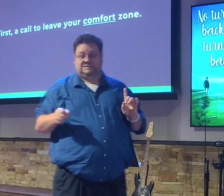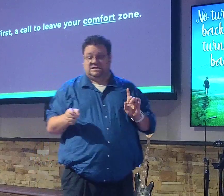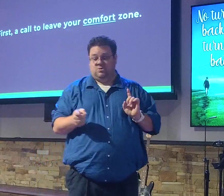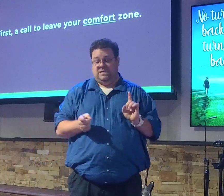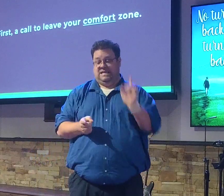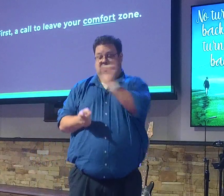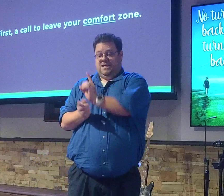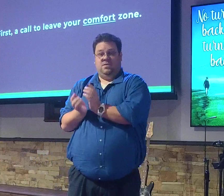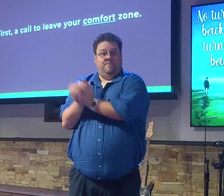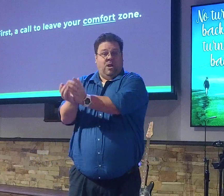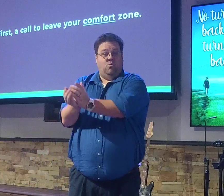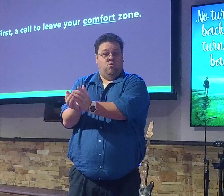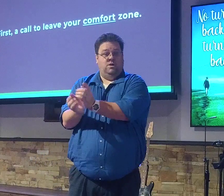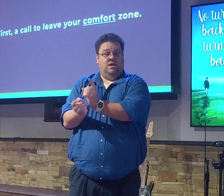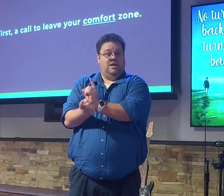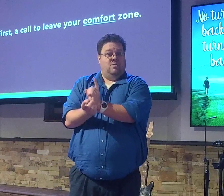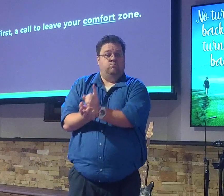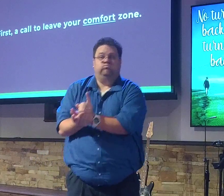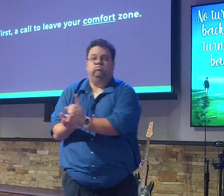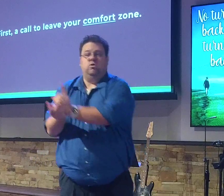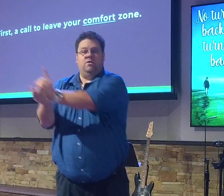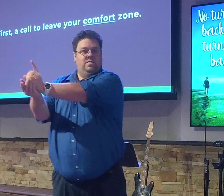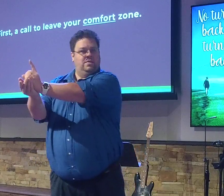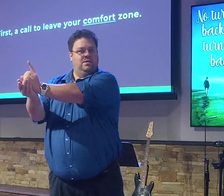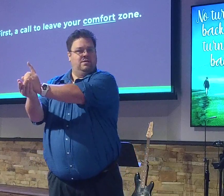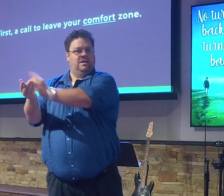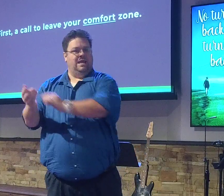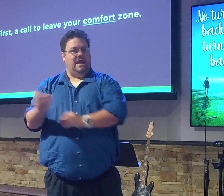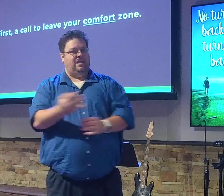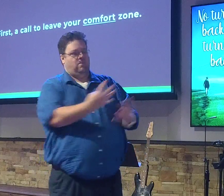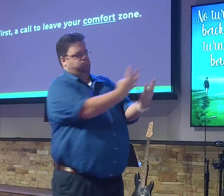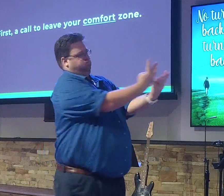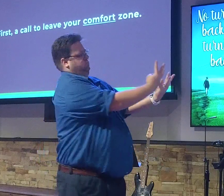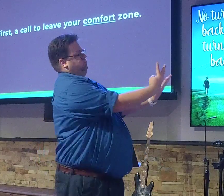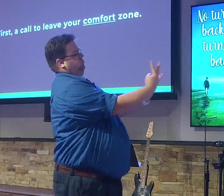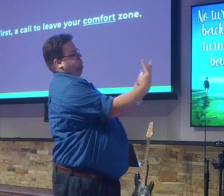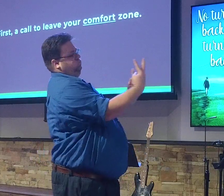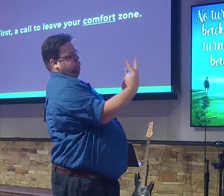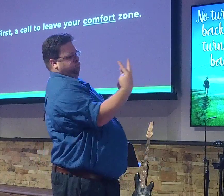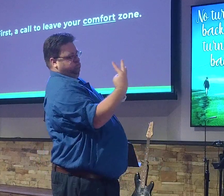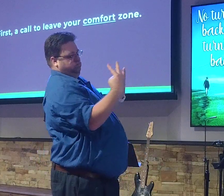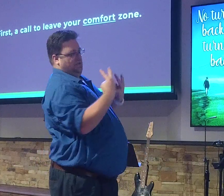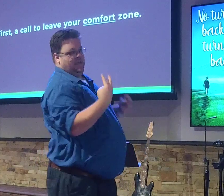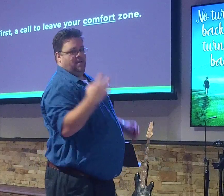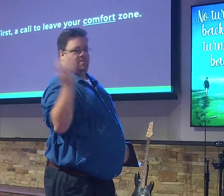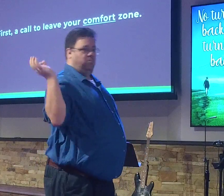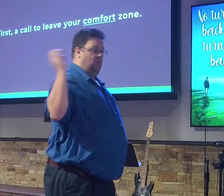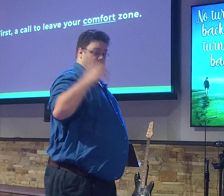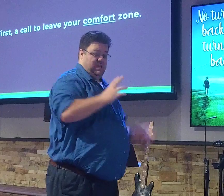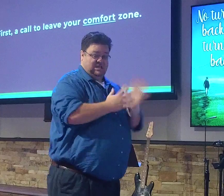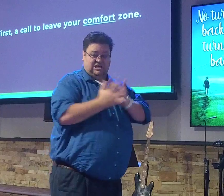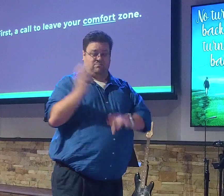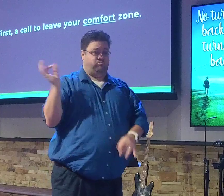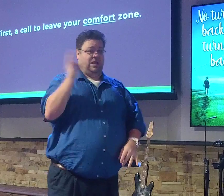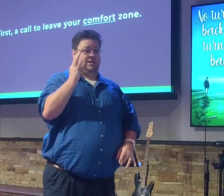was thinking as he watched all this. It appears that at some point, Peter got back into the boat when Jesus was in there.